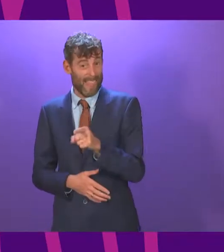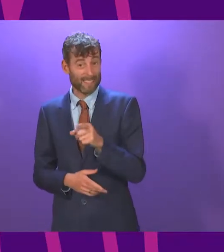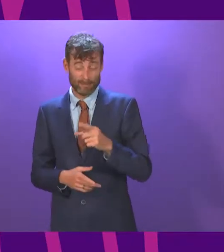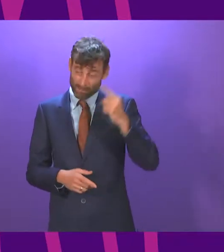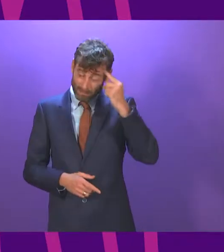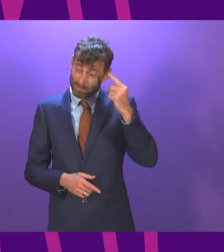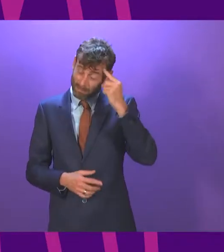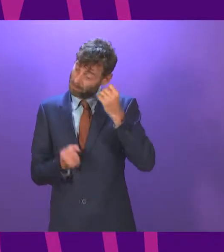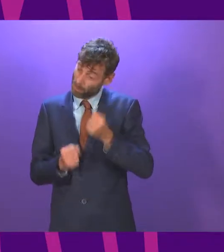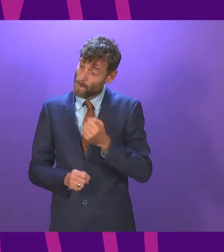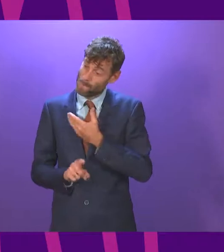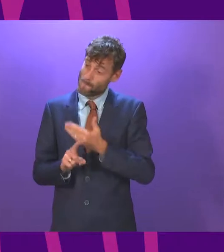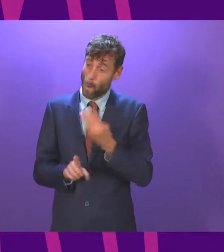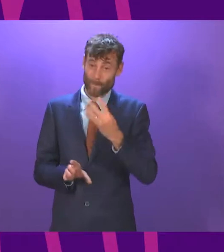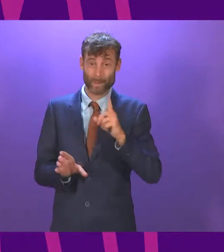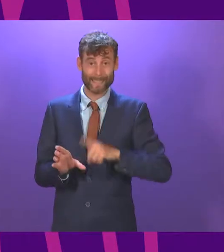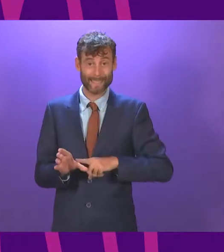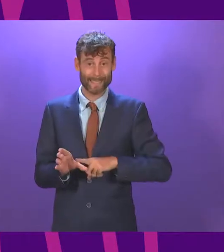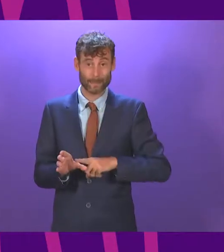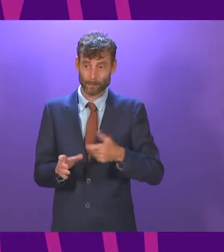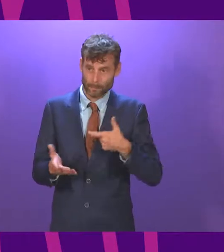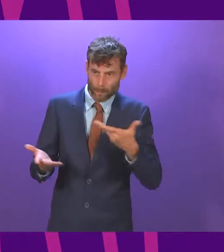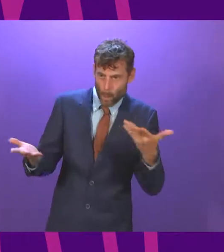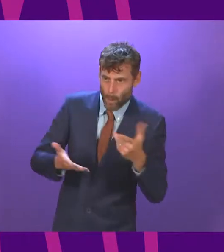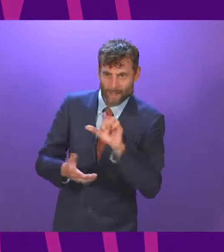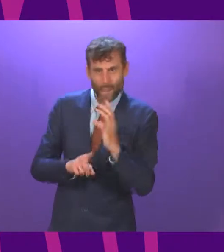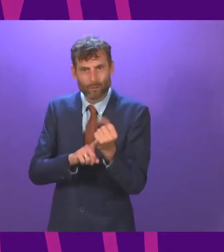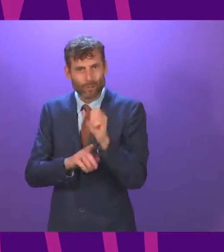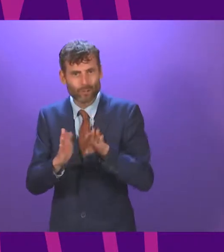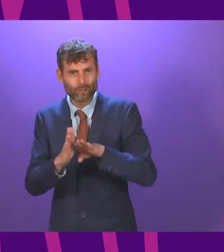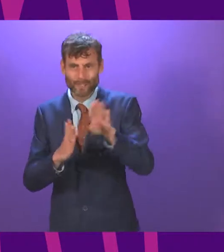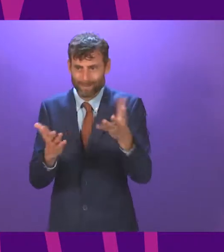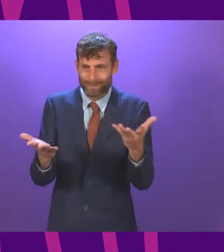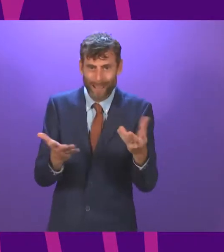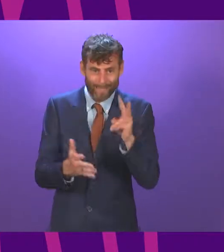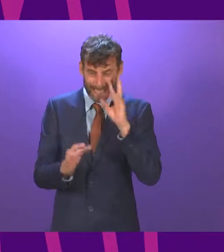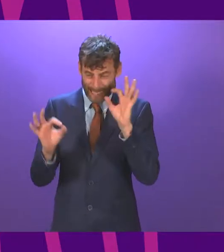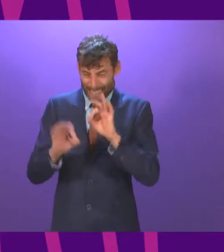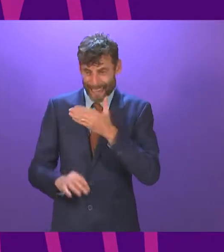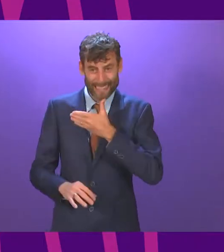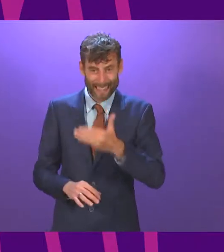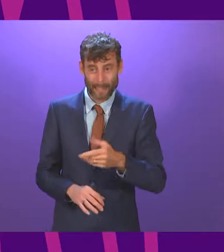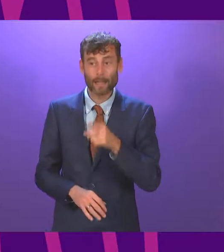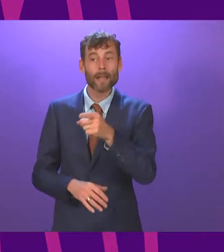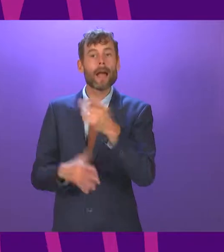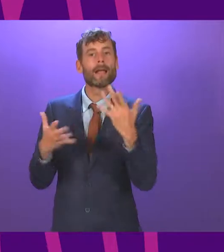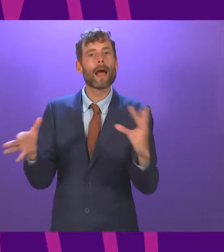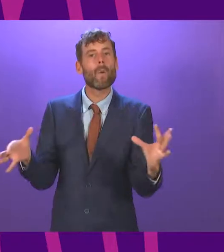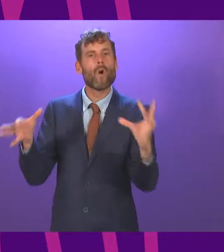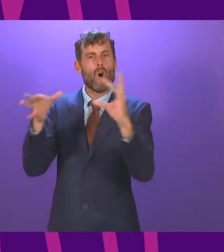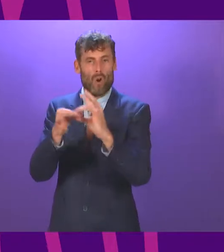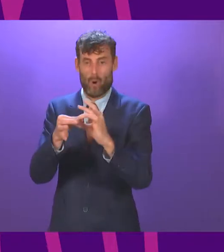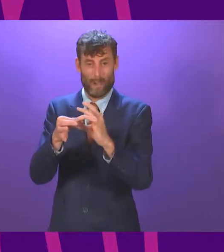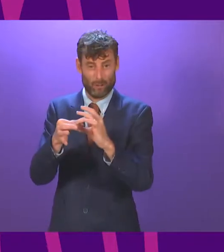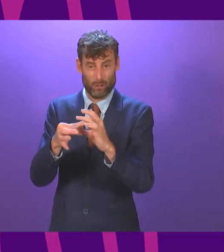years. But we've not seen anything yet. Against the backdrop of that coalition of chaos, the so-called